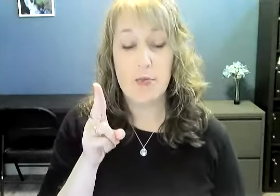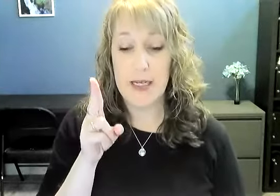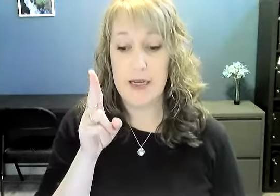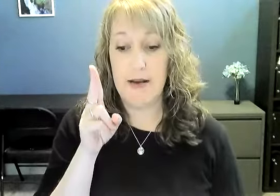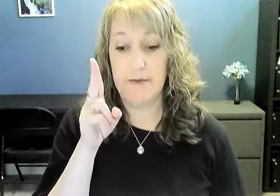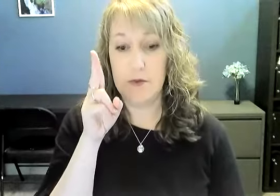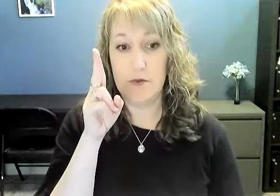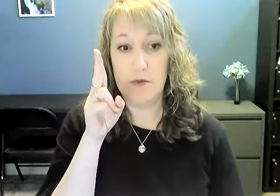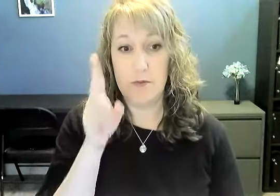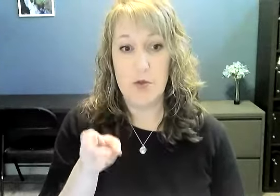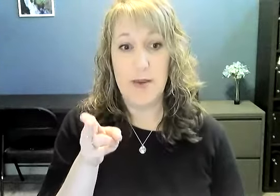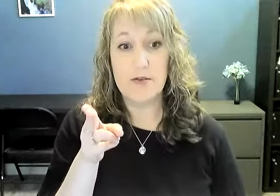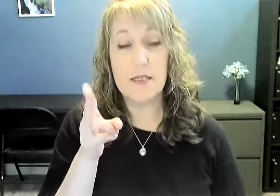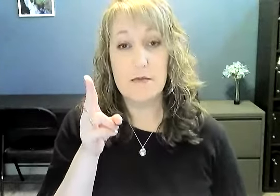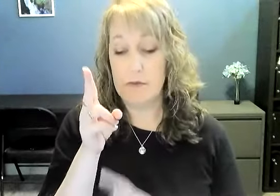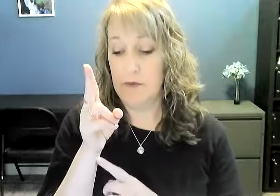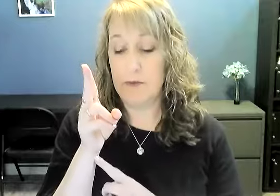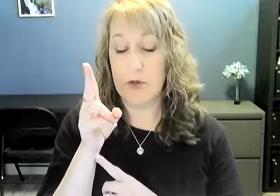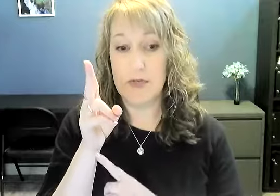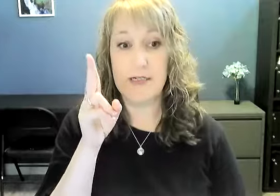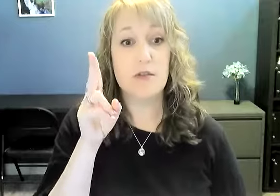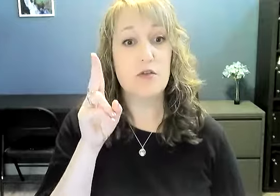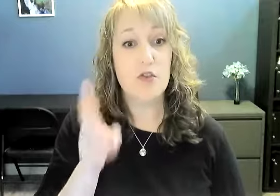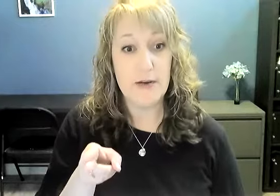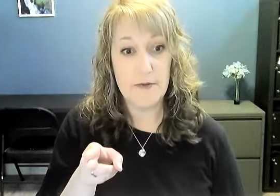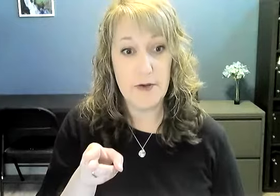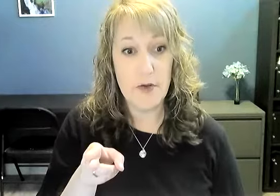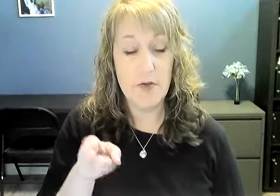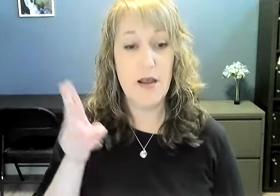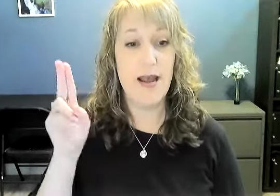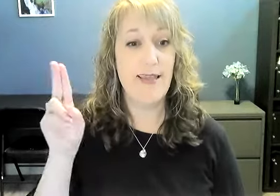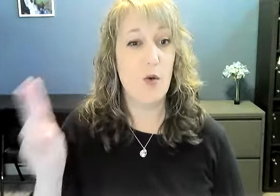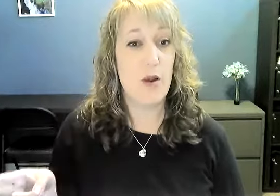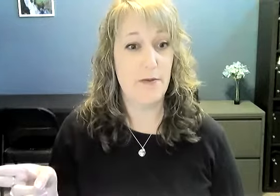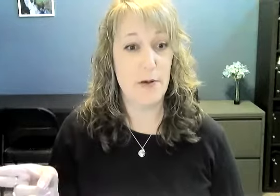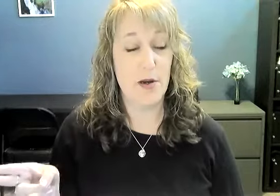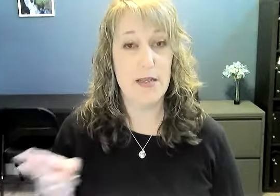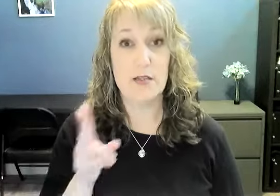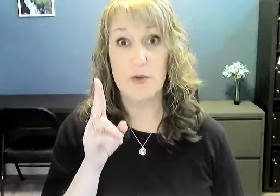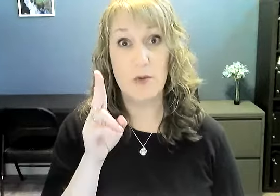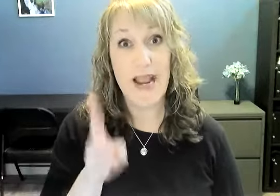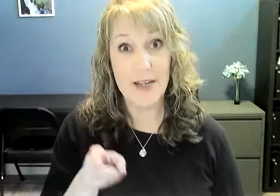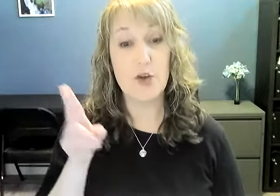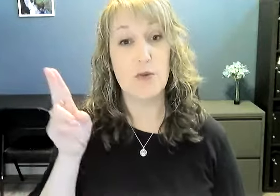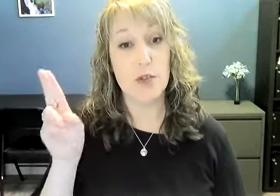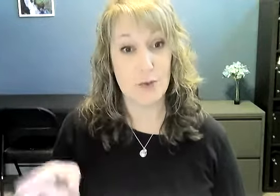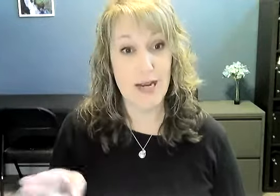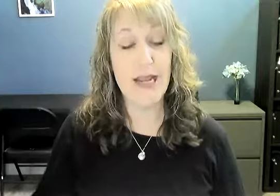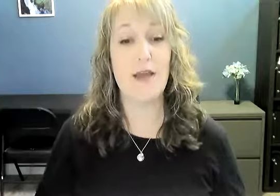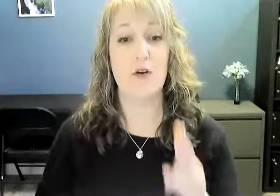bring it kind of, you bounce it from your wrist straight in front of you and then away from your body. So if you're right handed, you're moving to the right. If you're